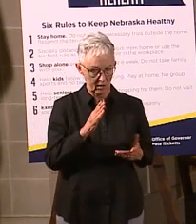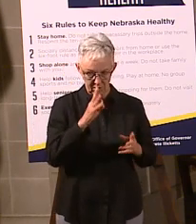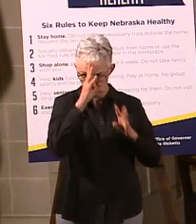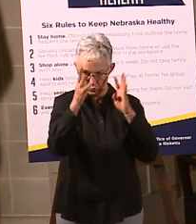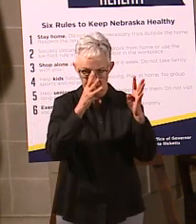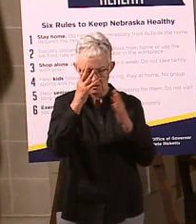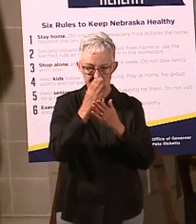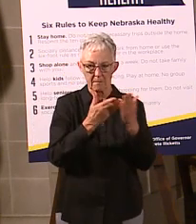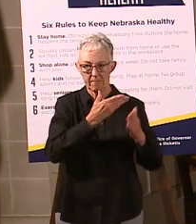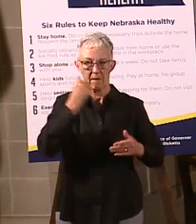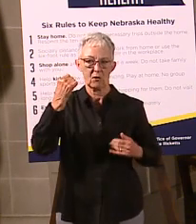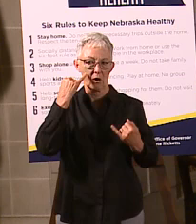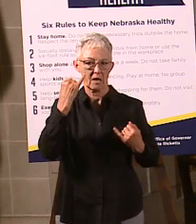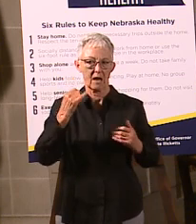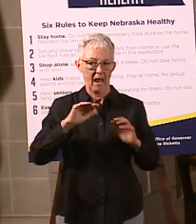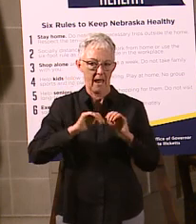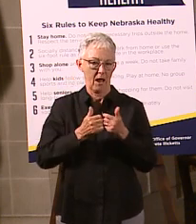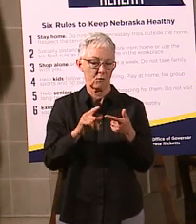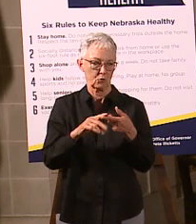forward.